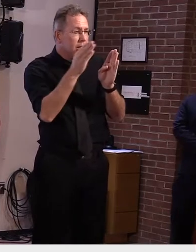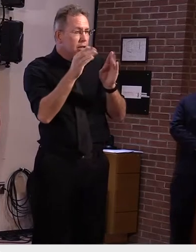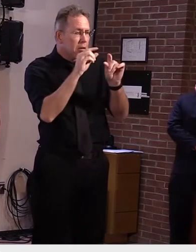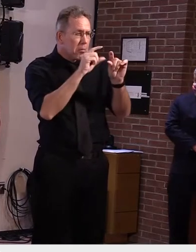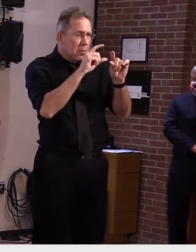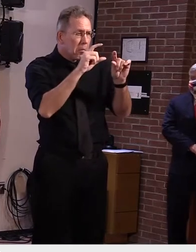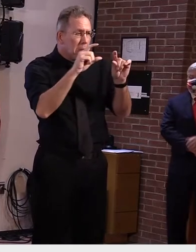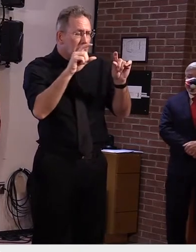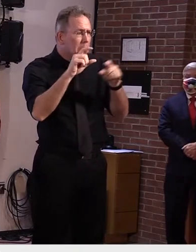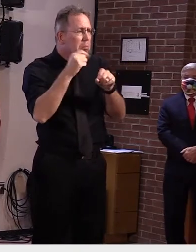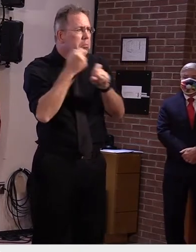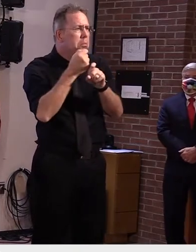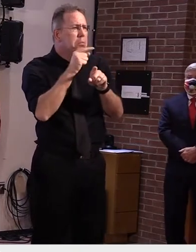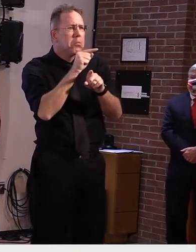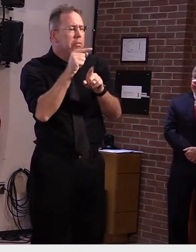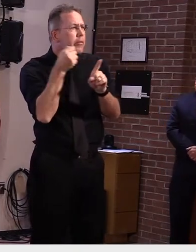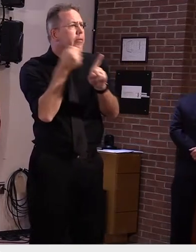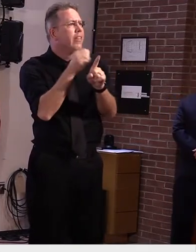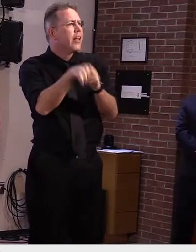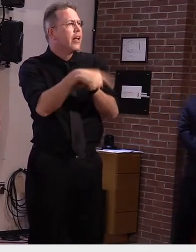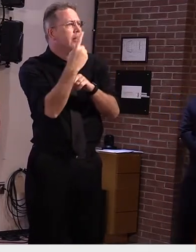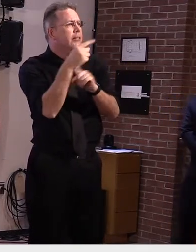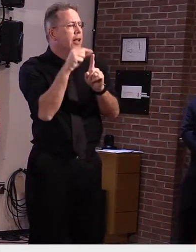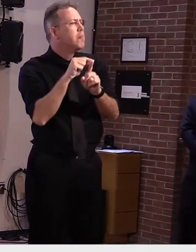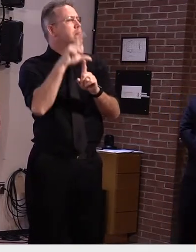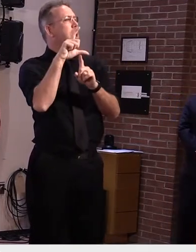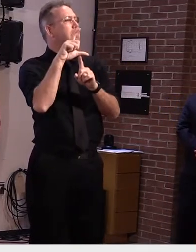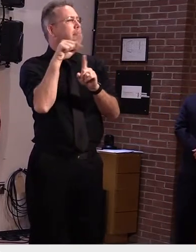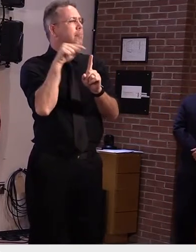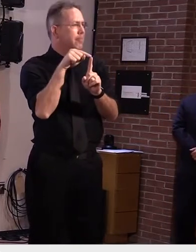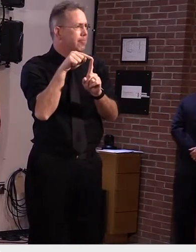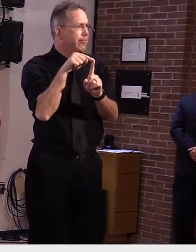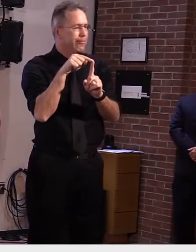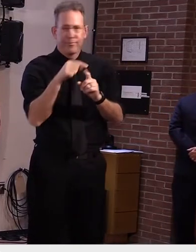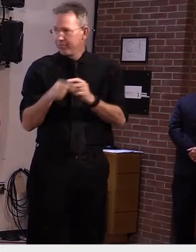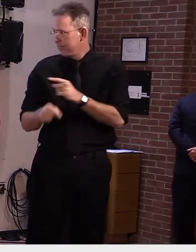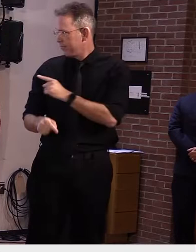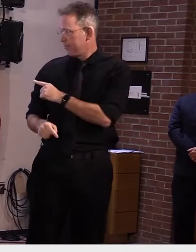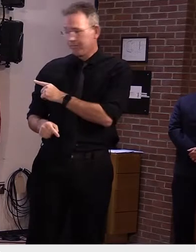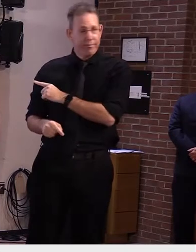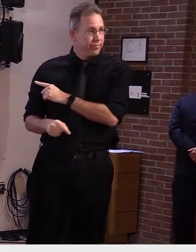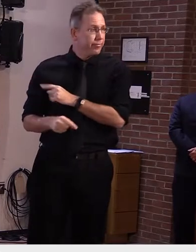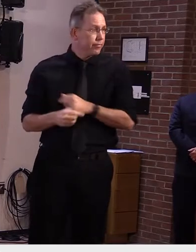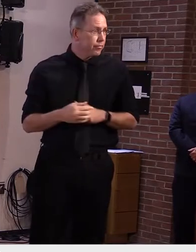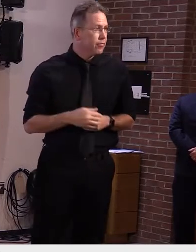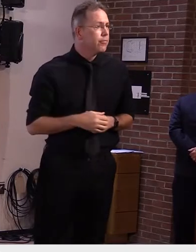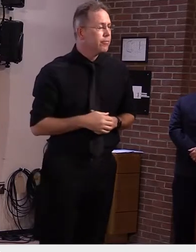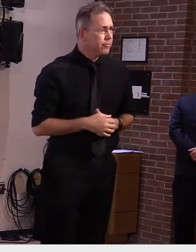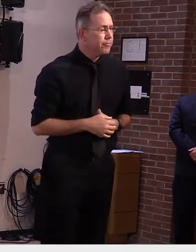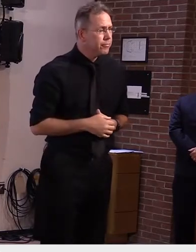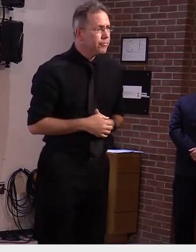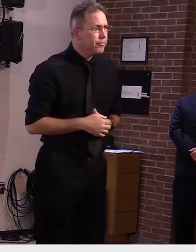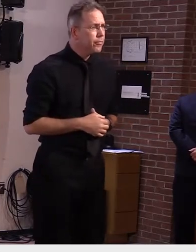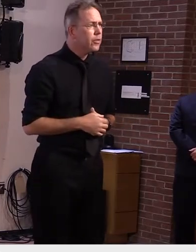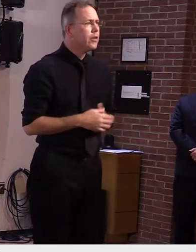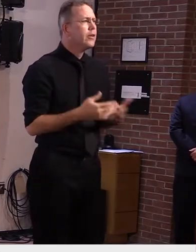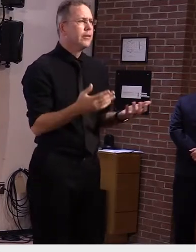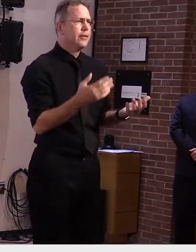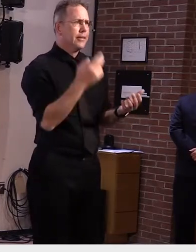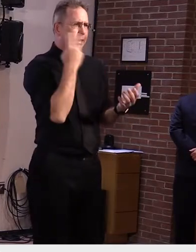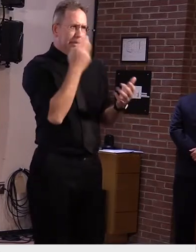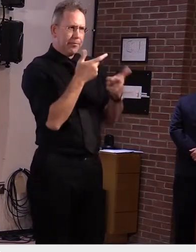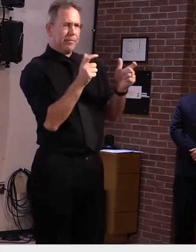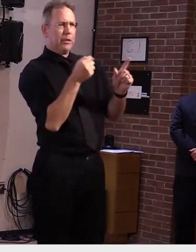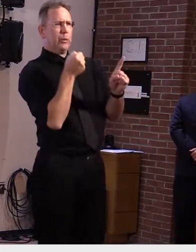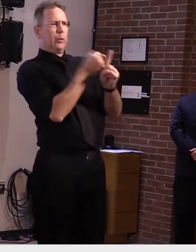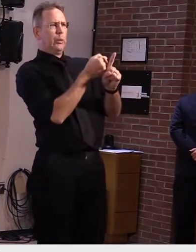each day, to 10 or more cases each day in more recent days. It's a bit concerning, but it's